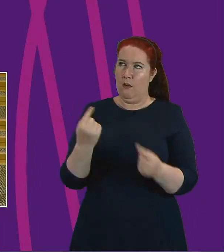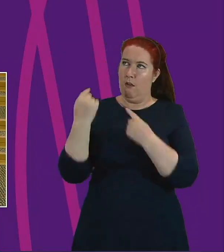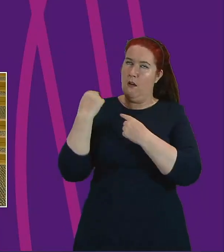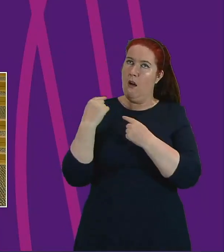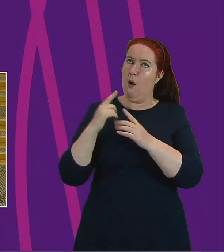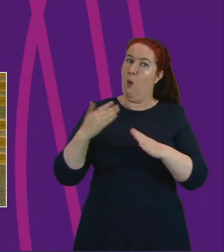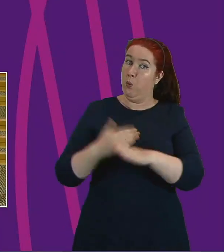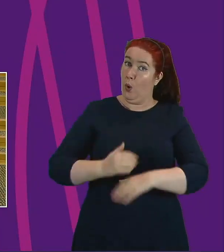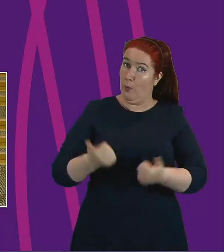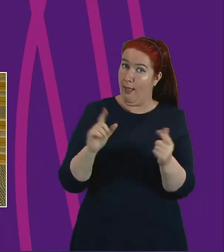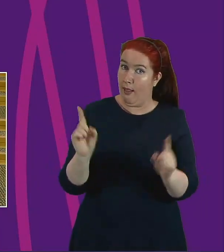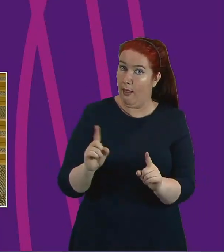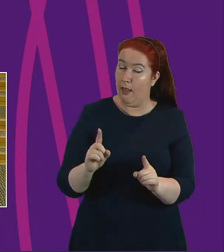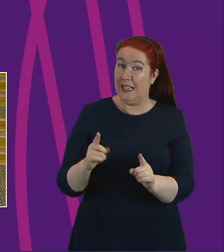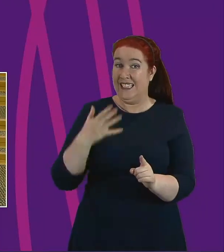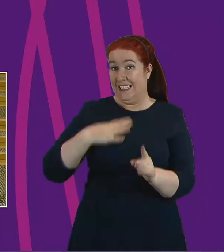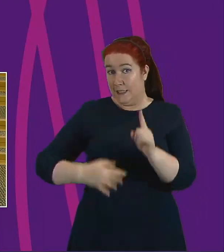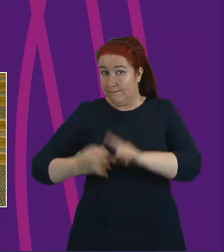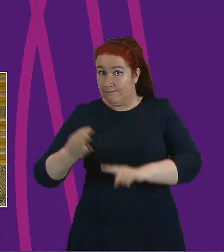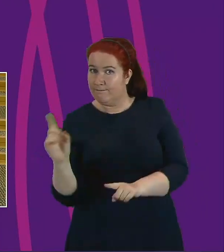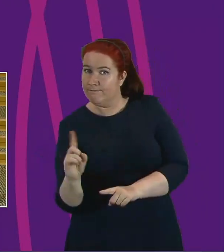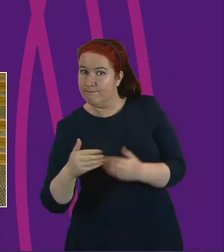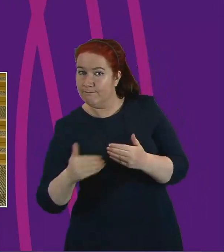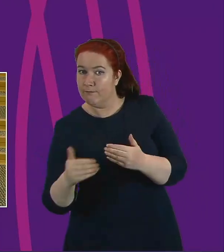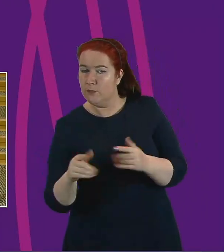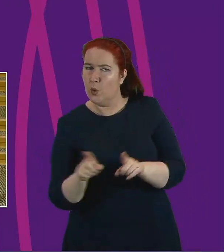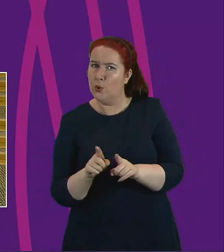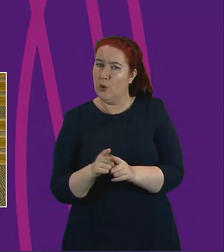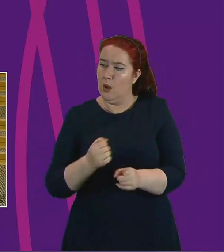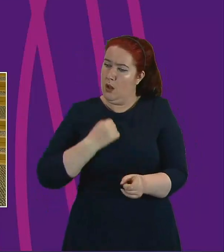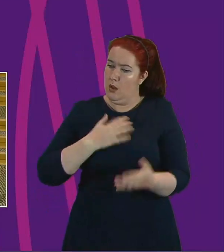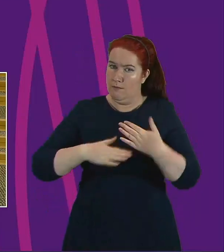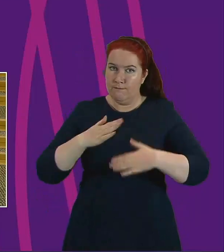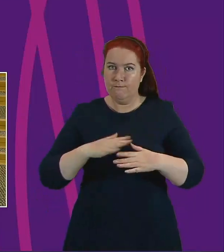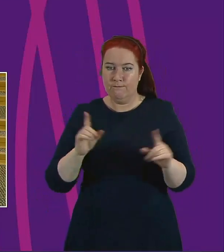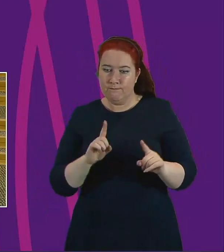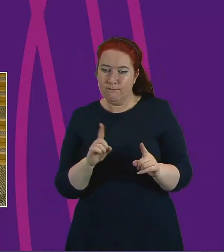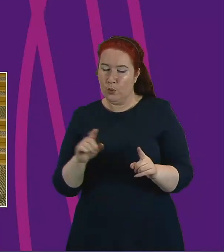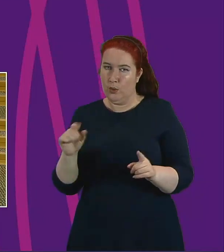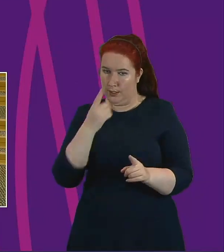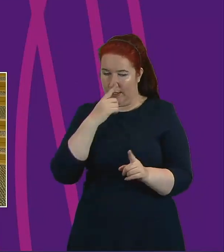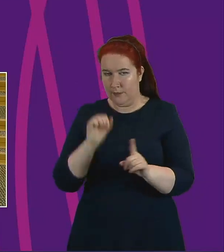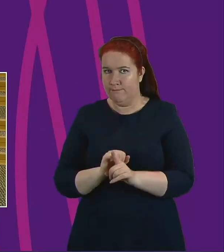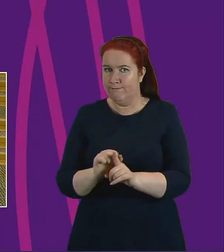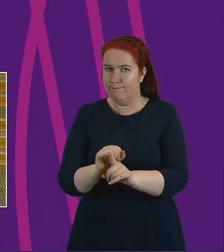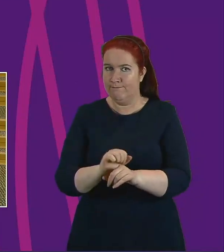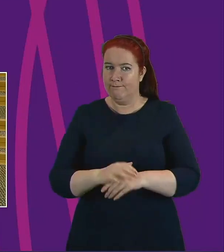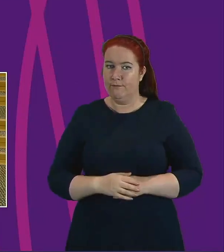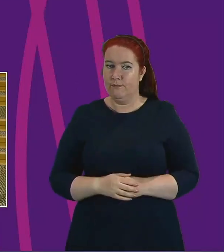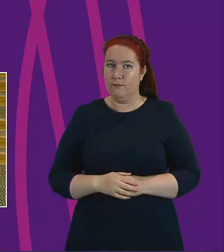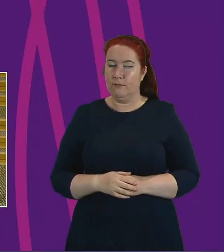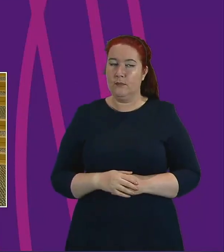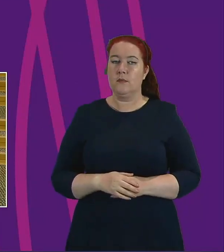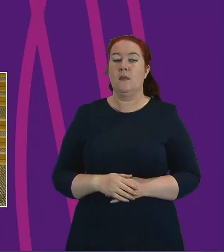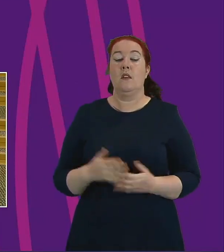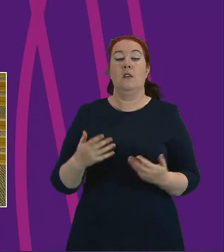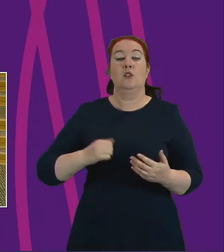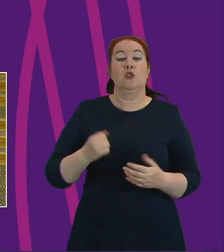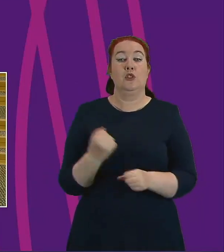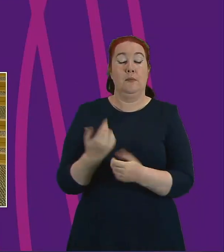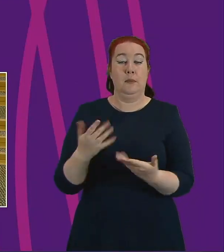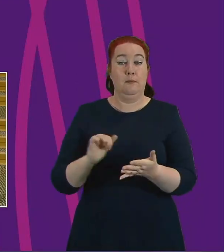and also use this space to reform and renew what we do. The Framework for Decision Making on COVID-19